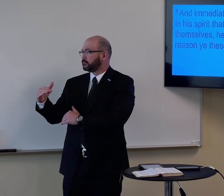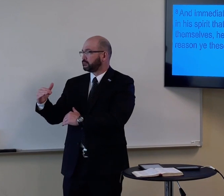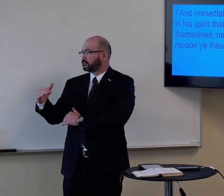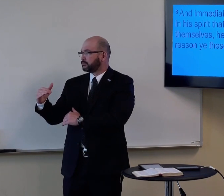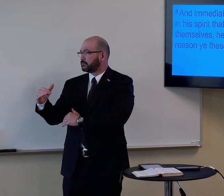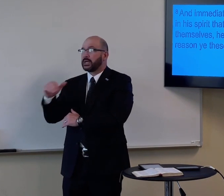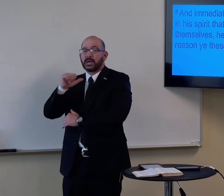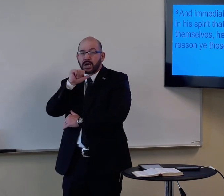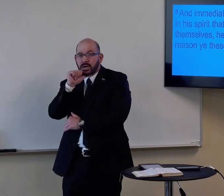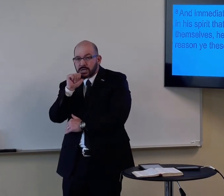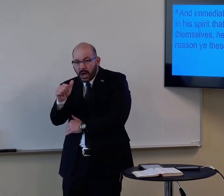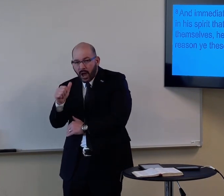And our lives are limited.